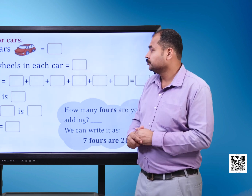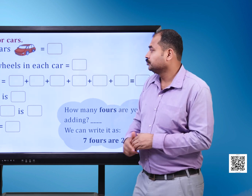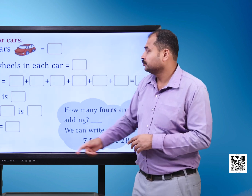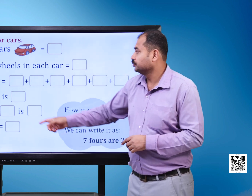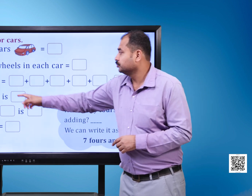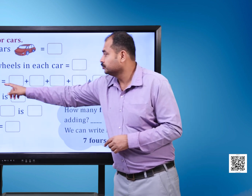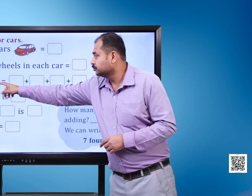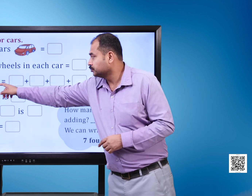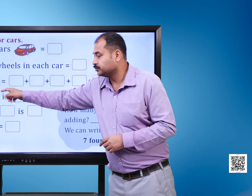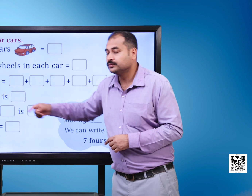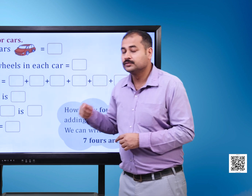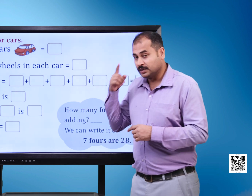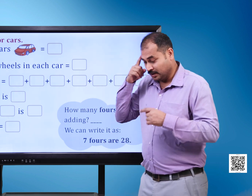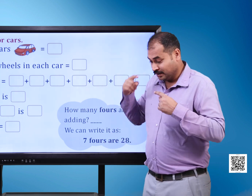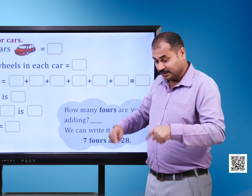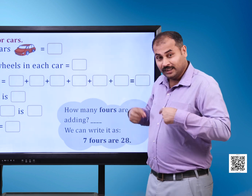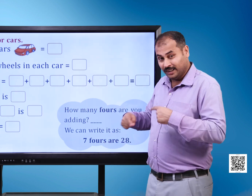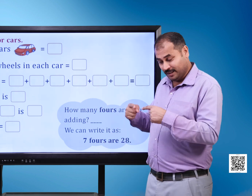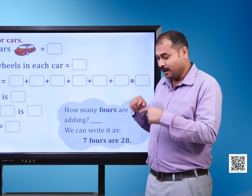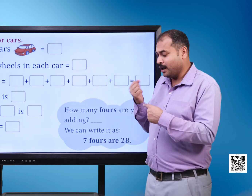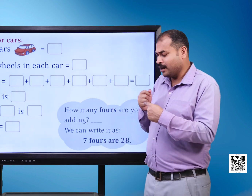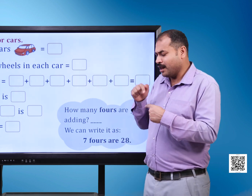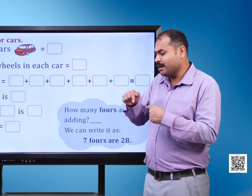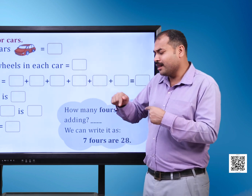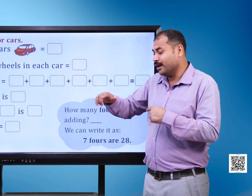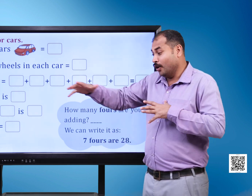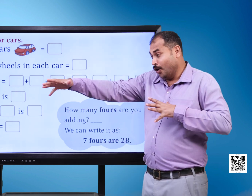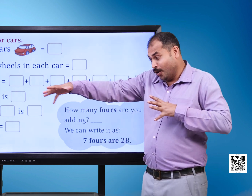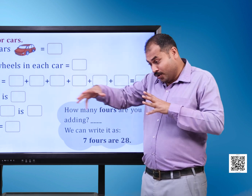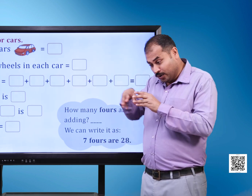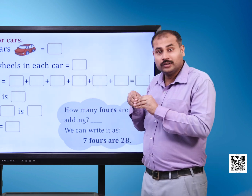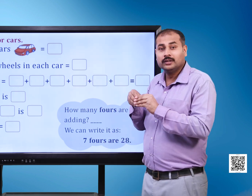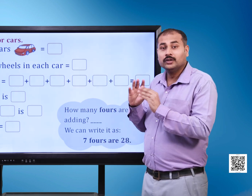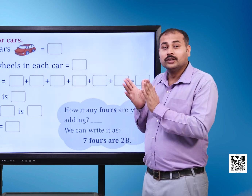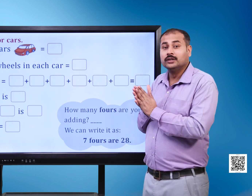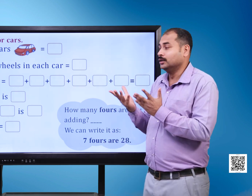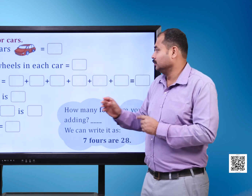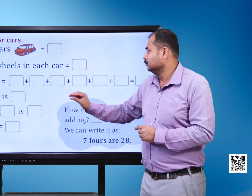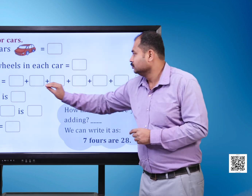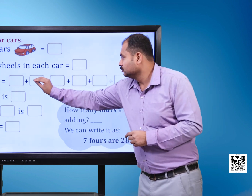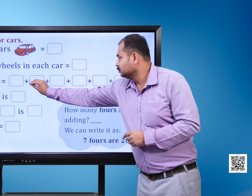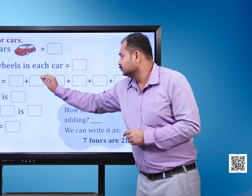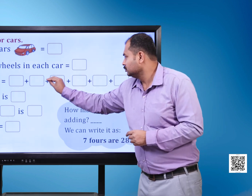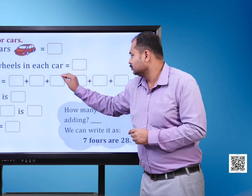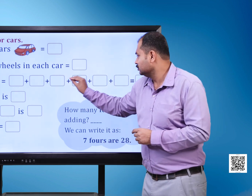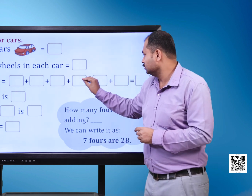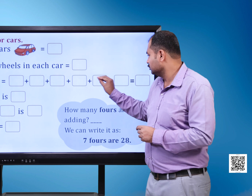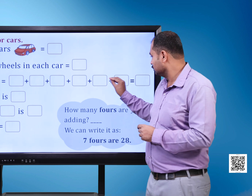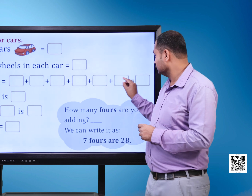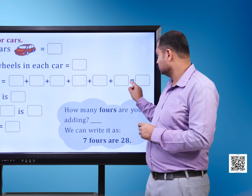Total wheels equal to blank plus blank plus blank plus blank plus